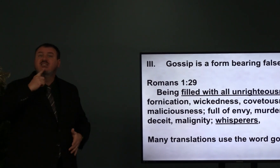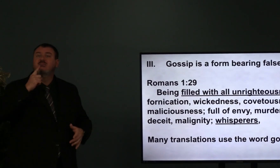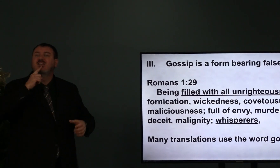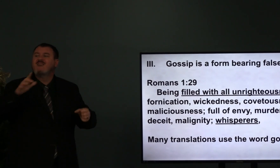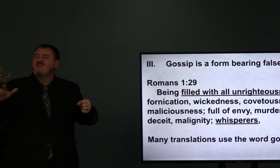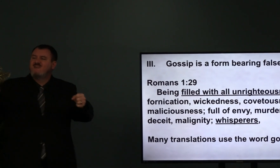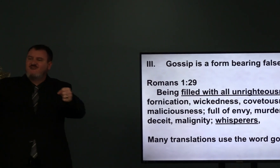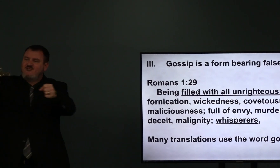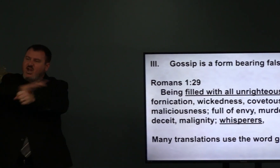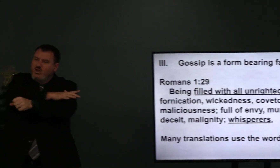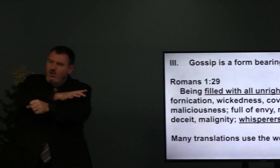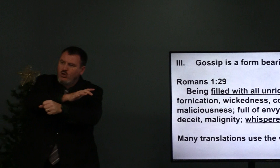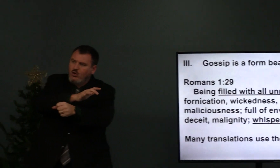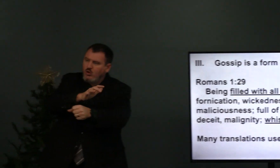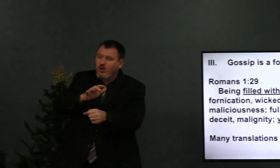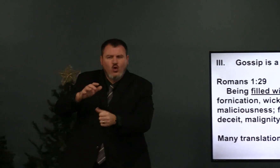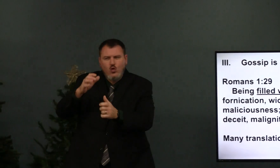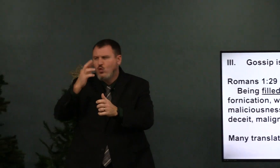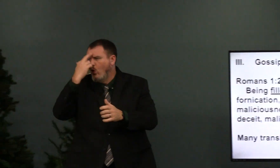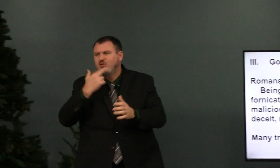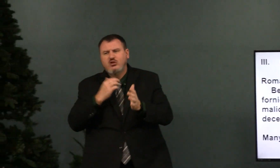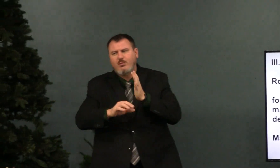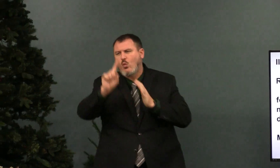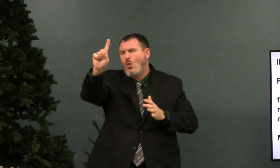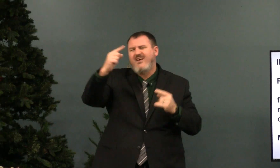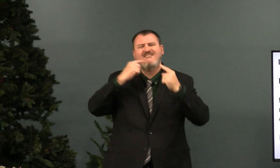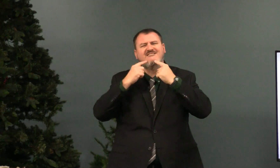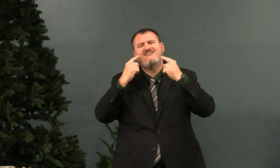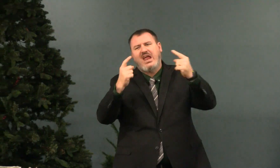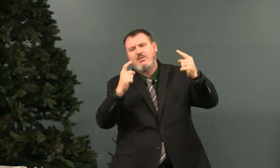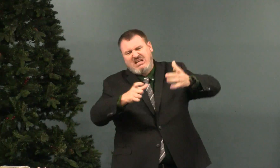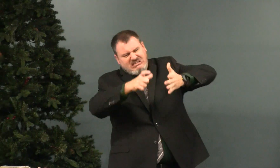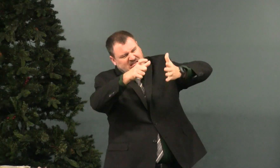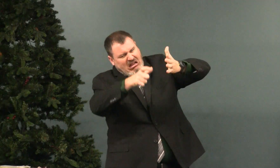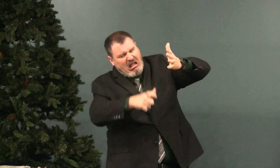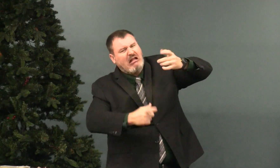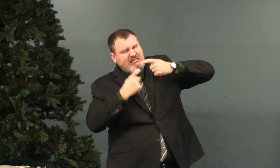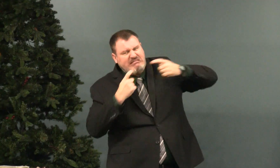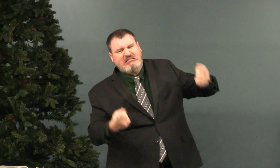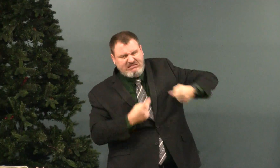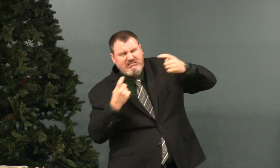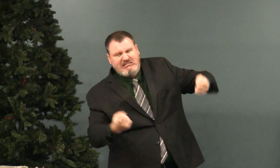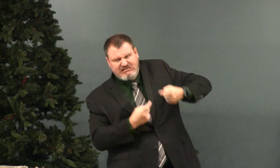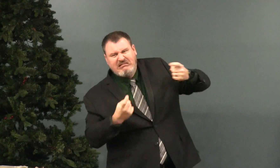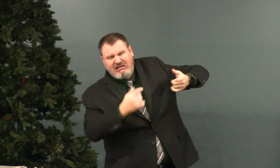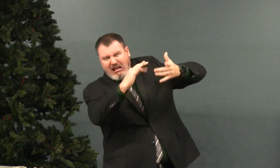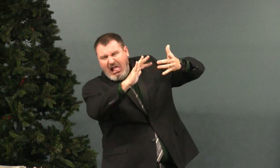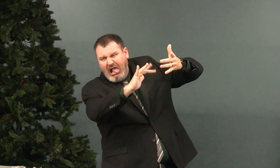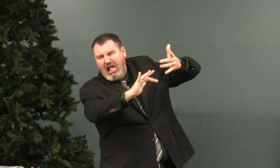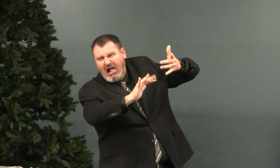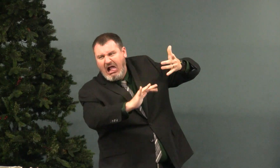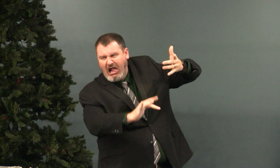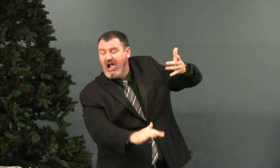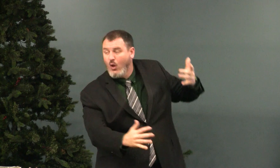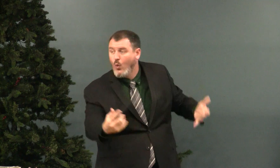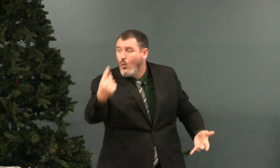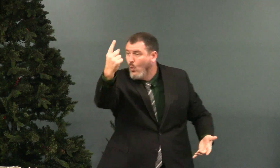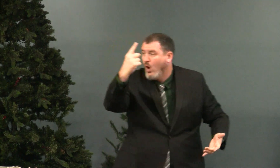In Romans chapter 129 it says being filled with all unrighteousness and then there's a famous list of sins